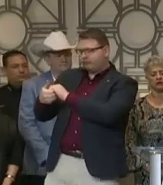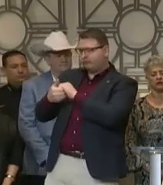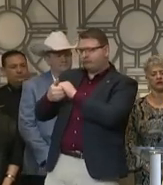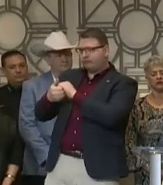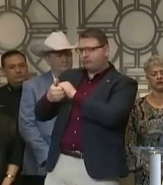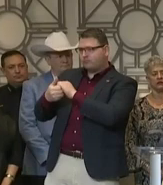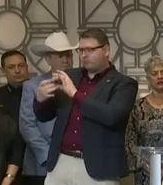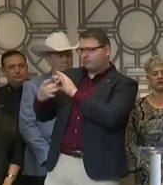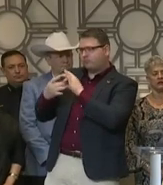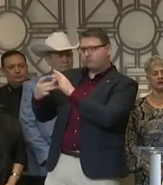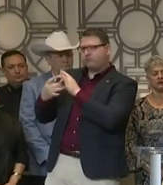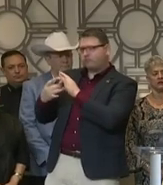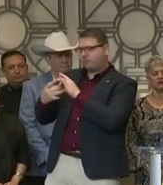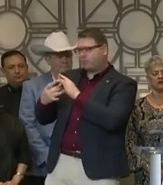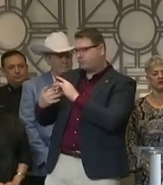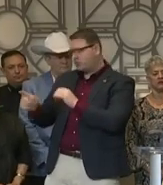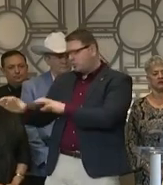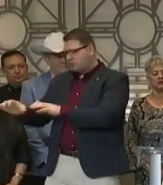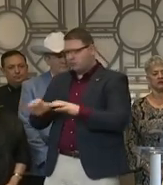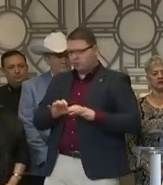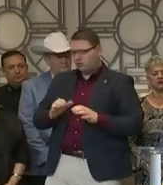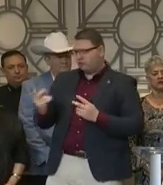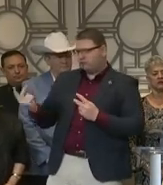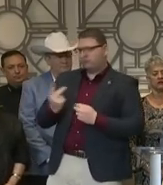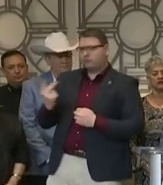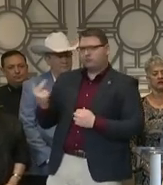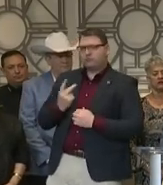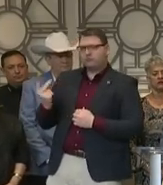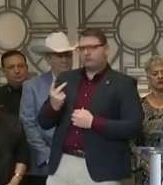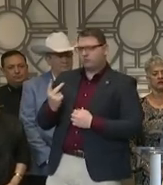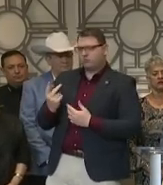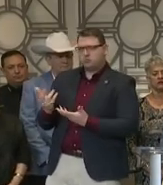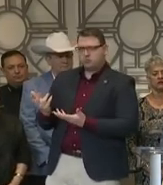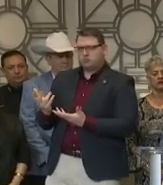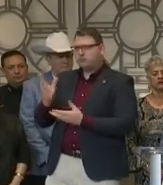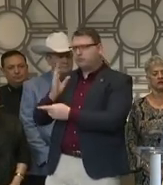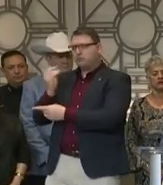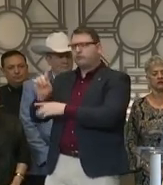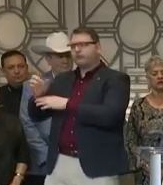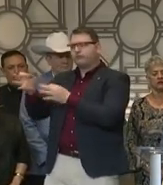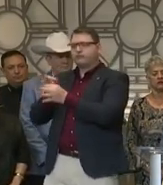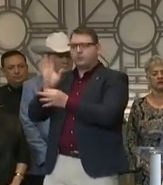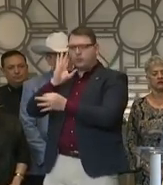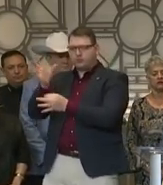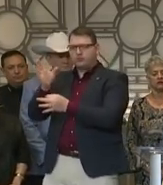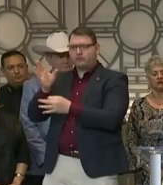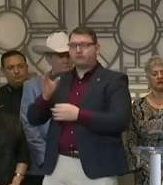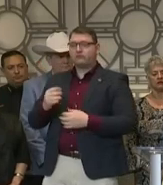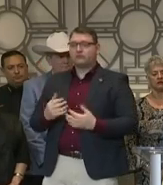And so at the end of the day, I will be signing an emergency health declaration,